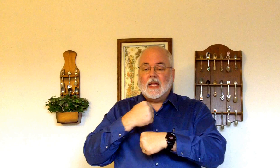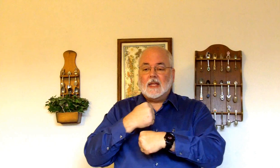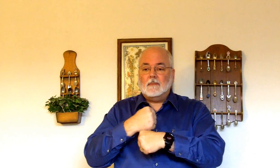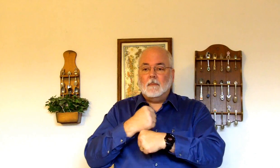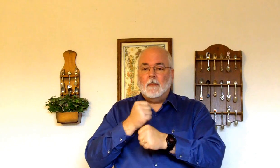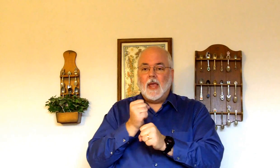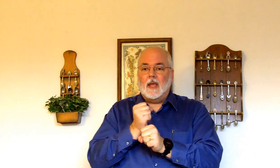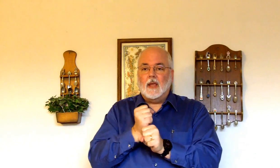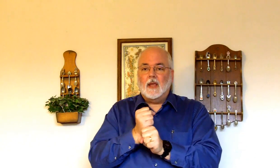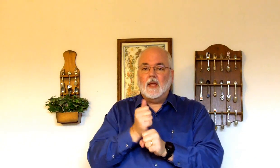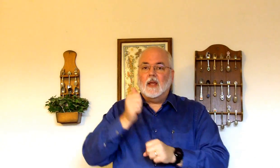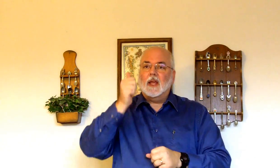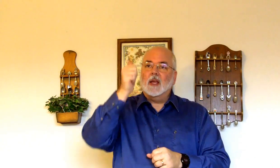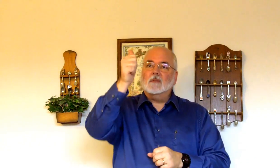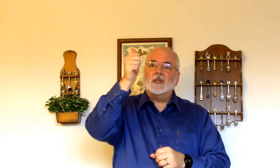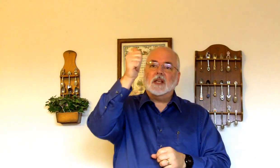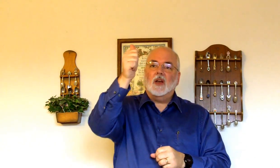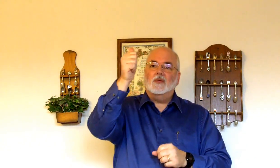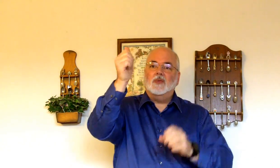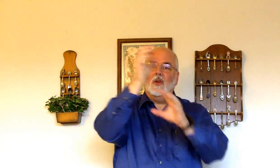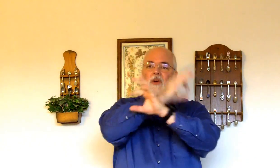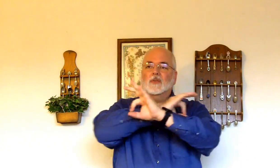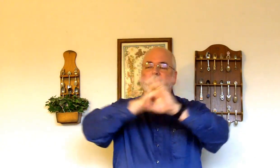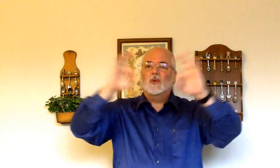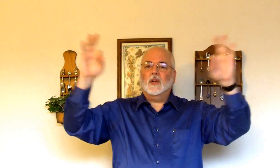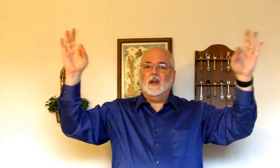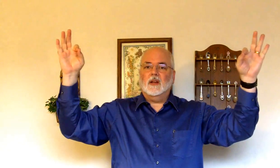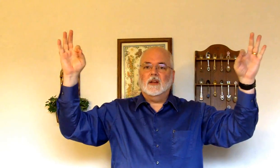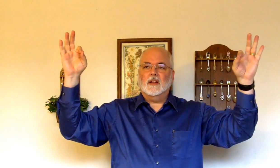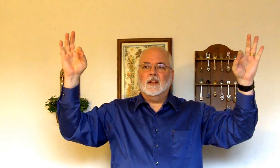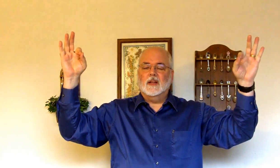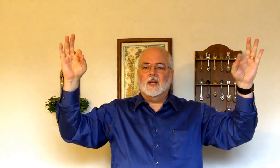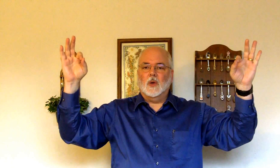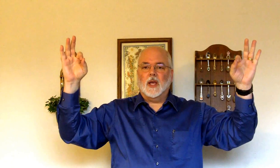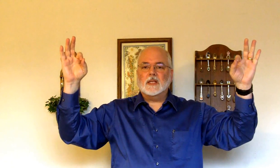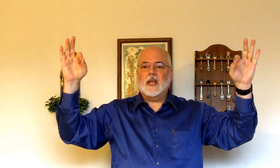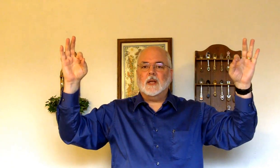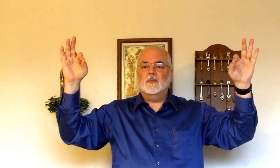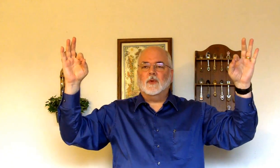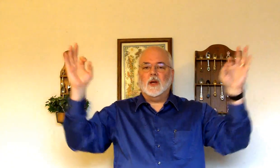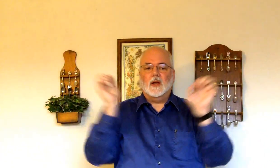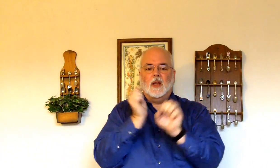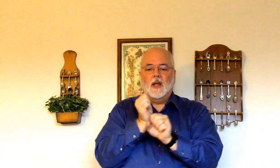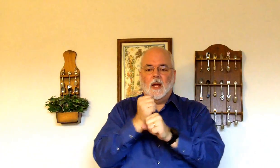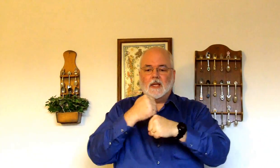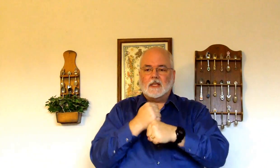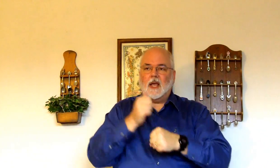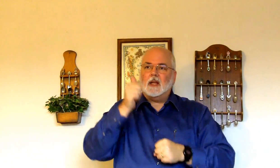Make. Himself. Free. Okay. Set him free. Set.